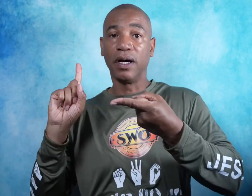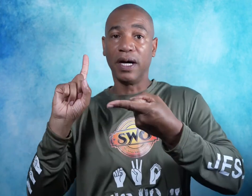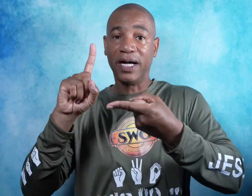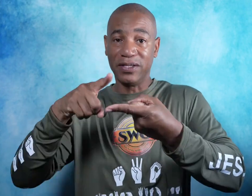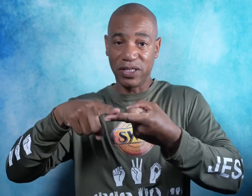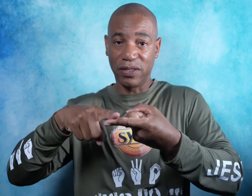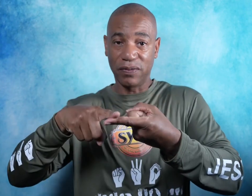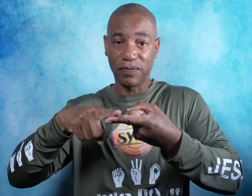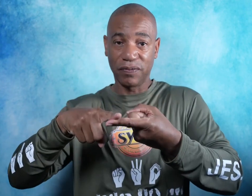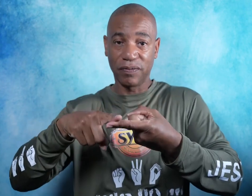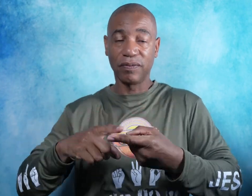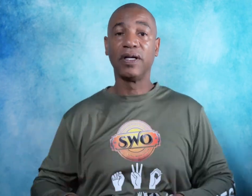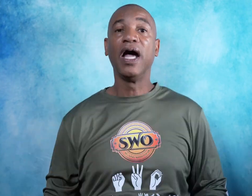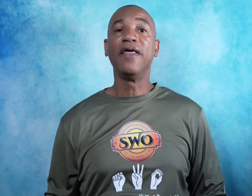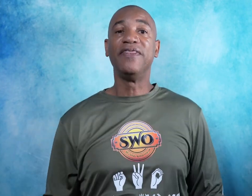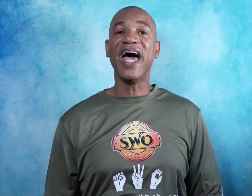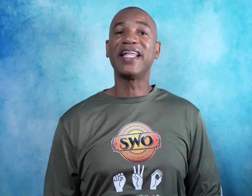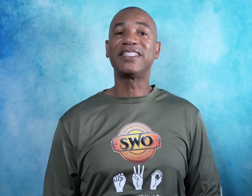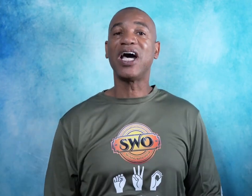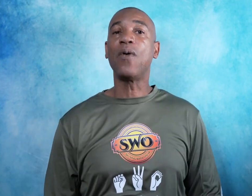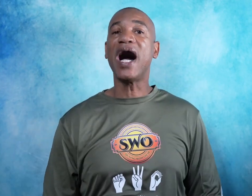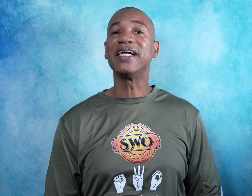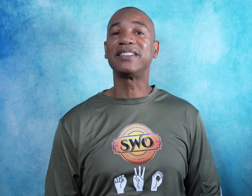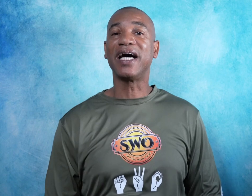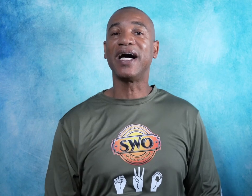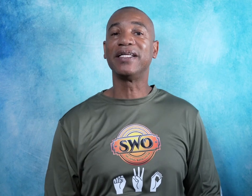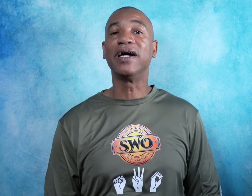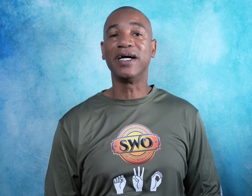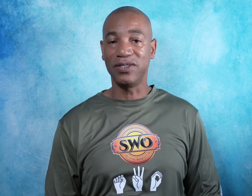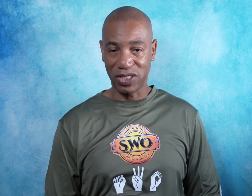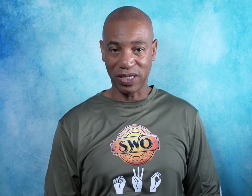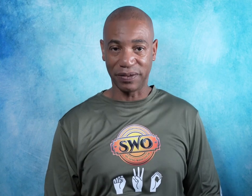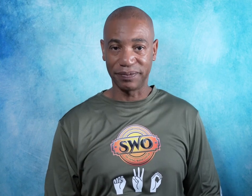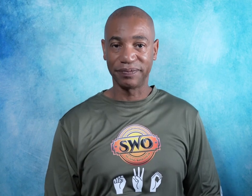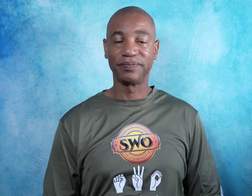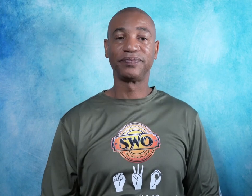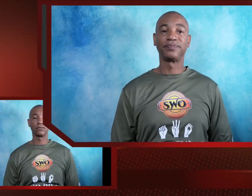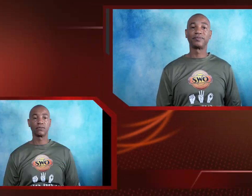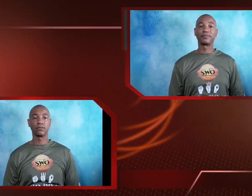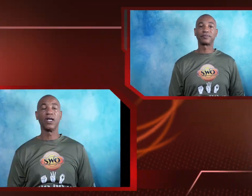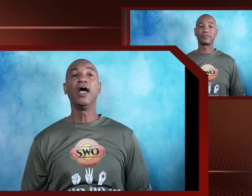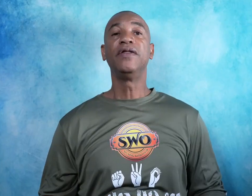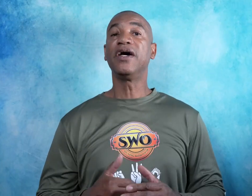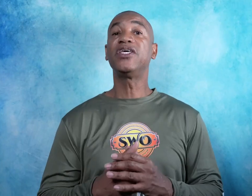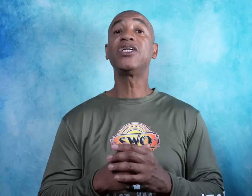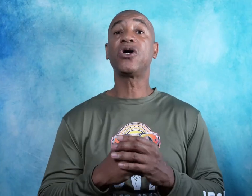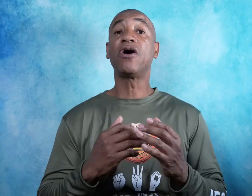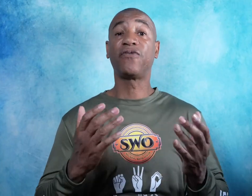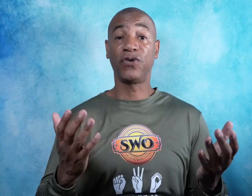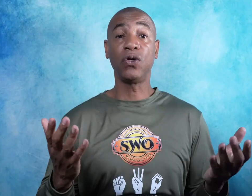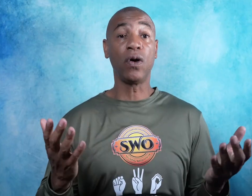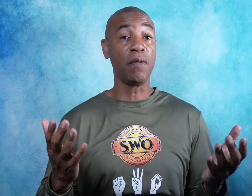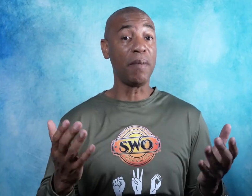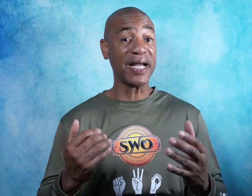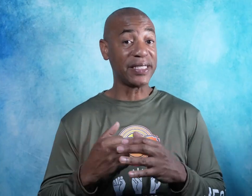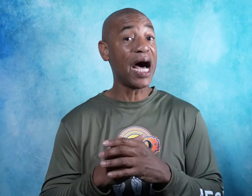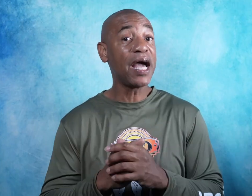Until. That is how I sign until. Now these are a few of my time